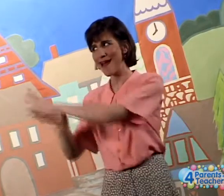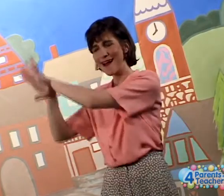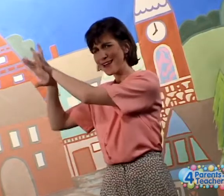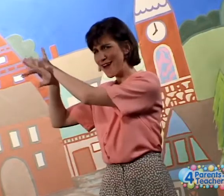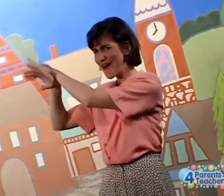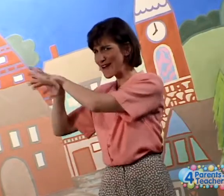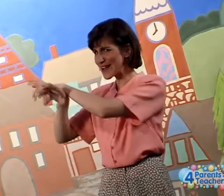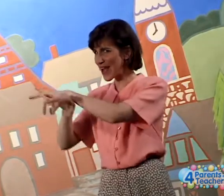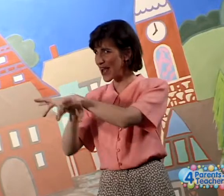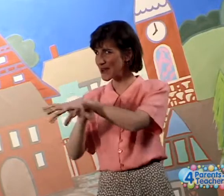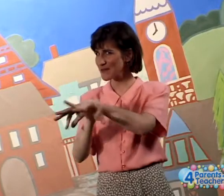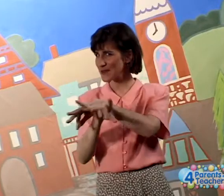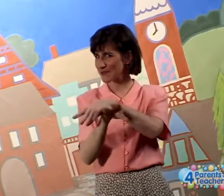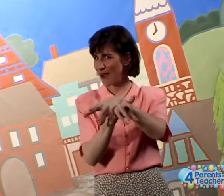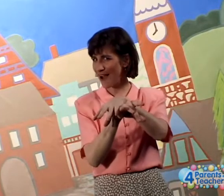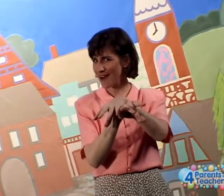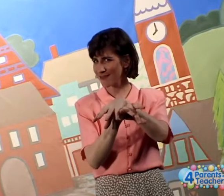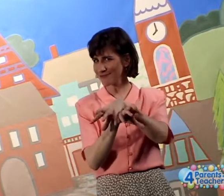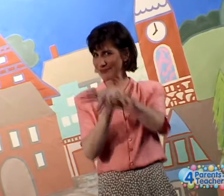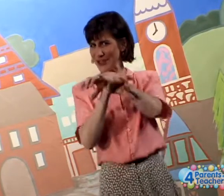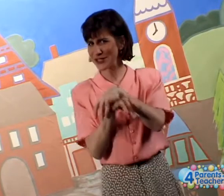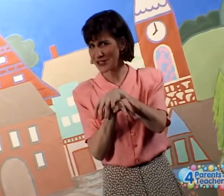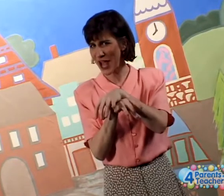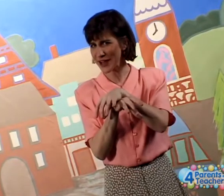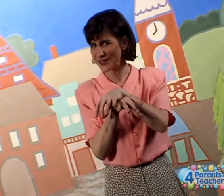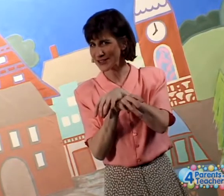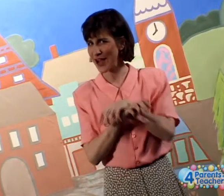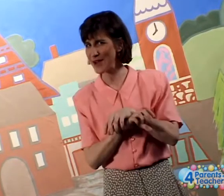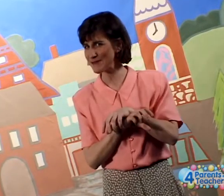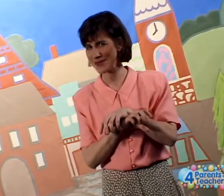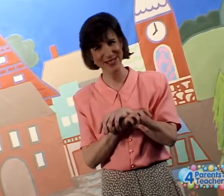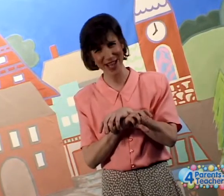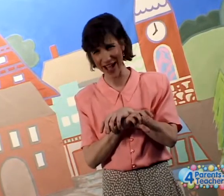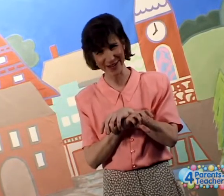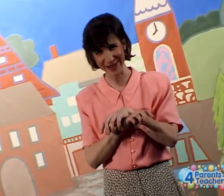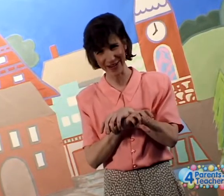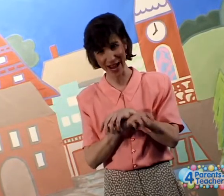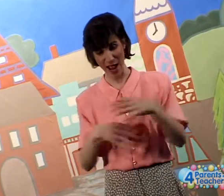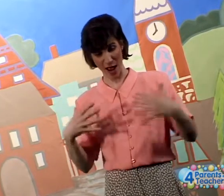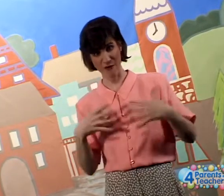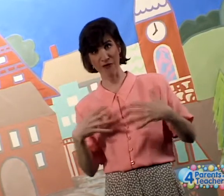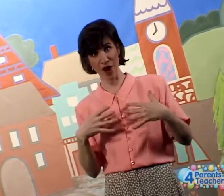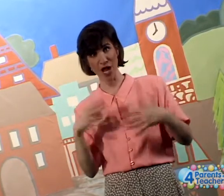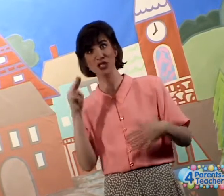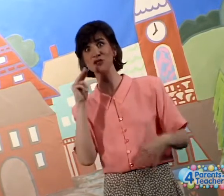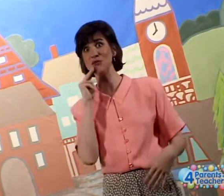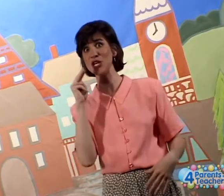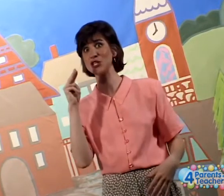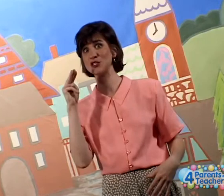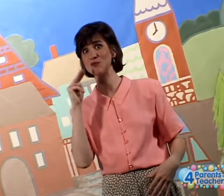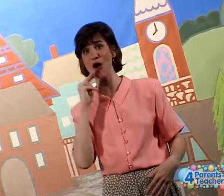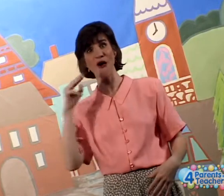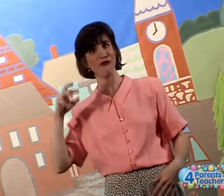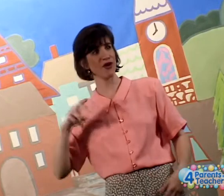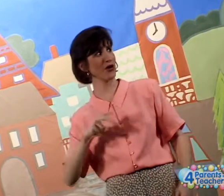along came a spider and sat down beside her And frightened Miss Muffet